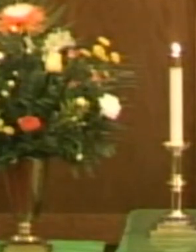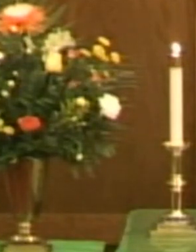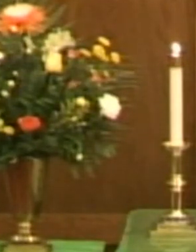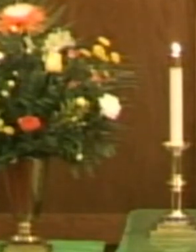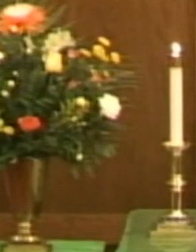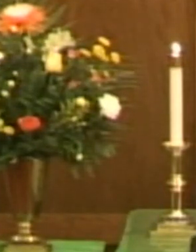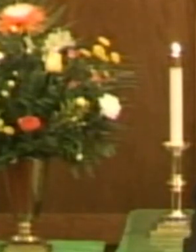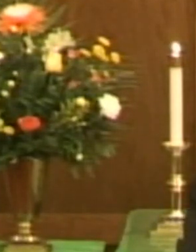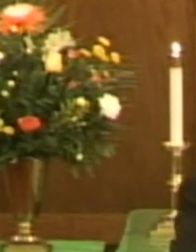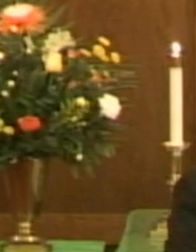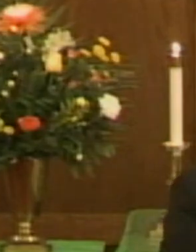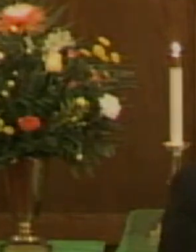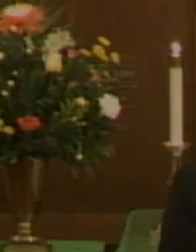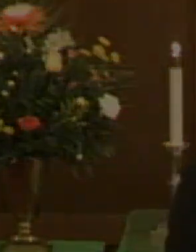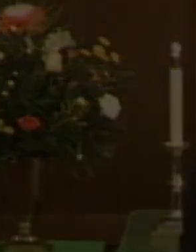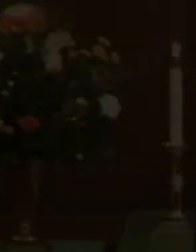Repent.